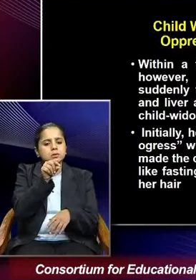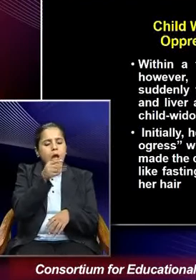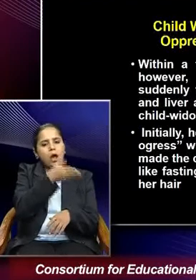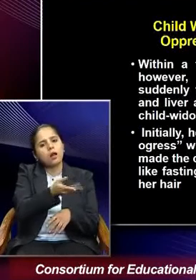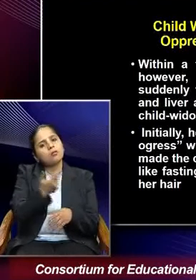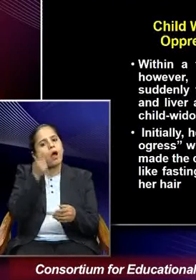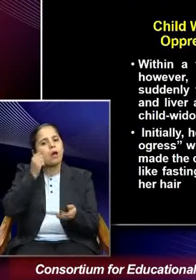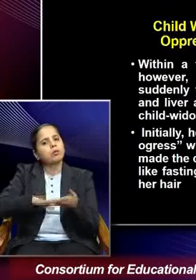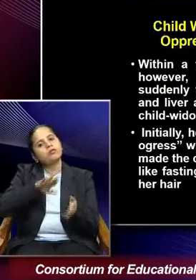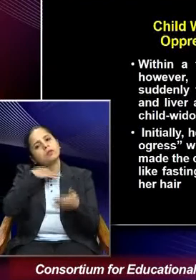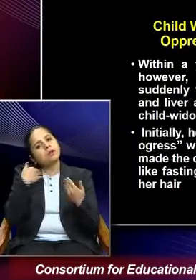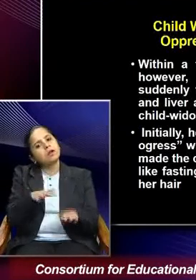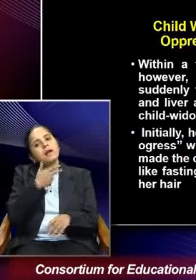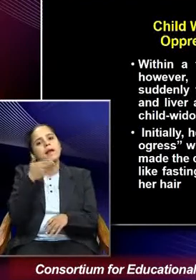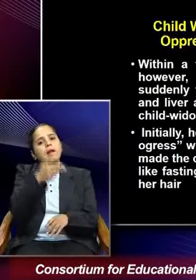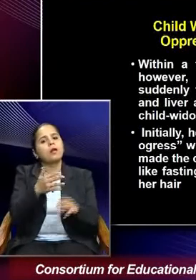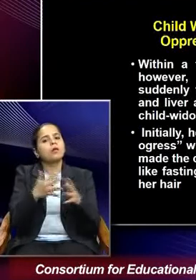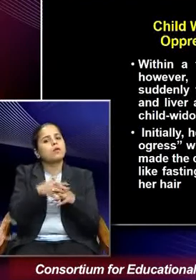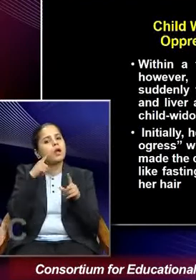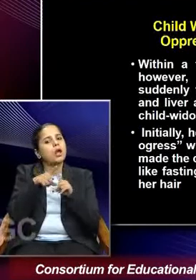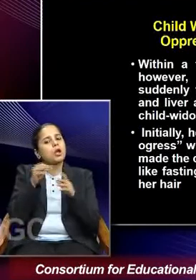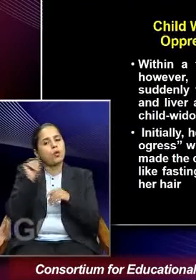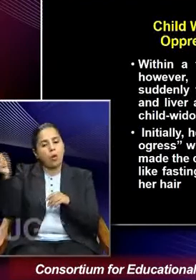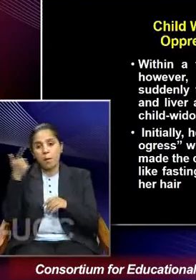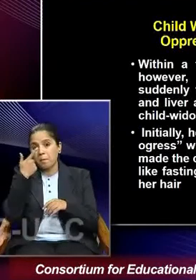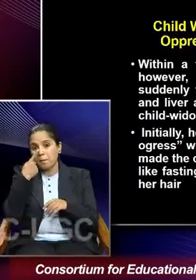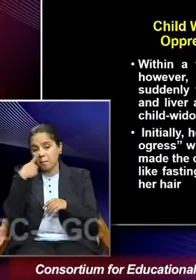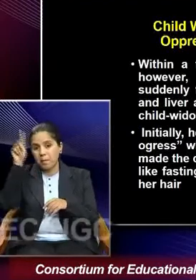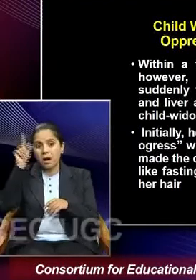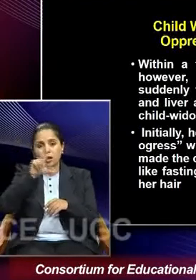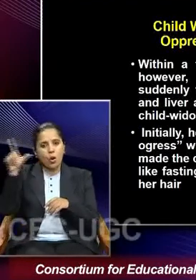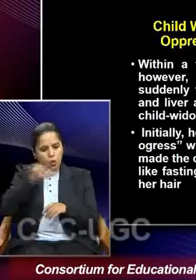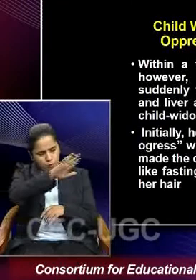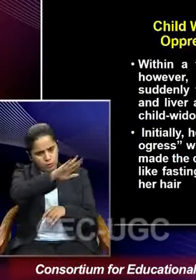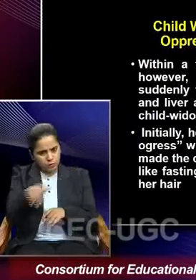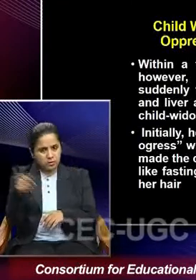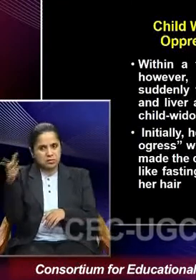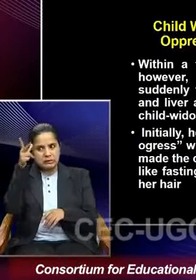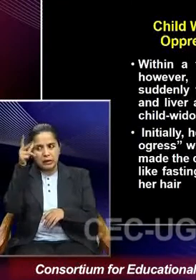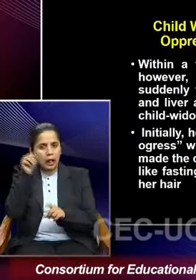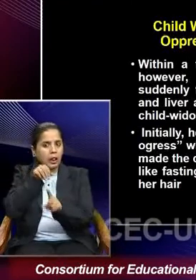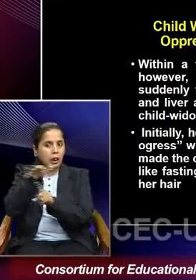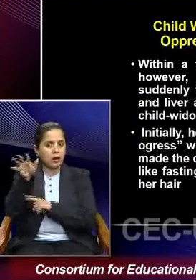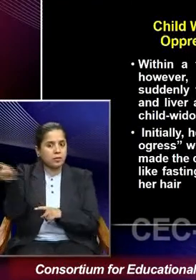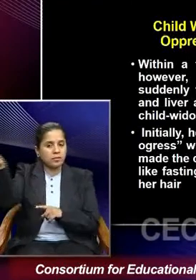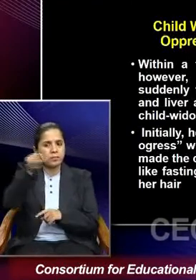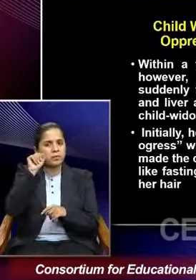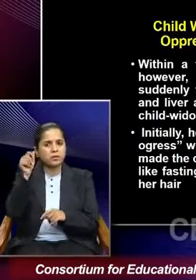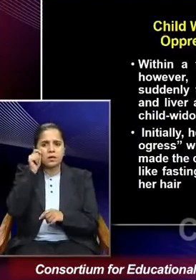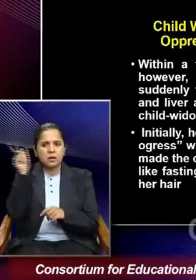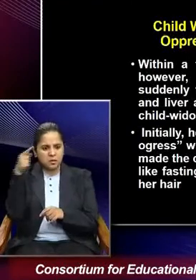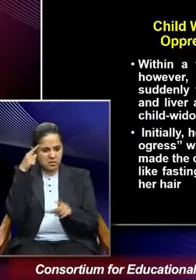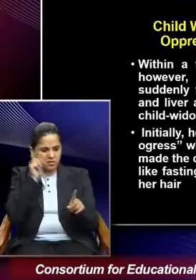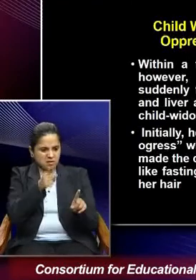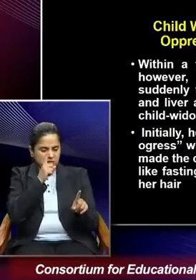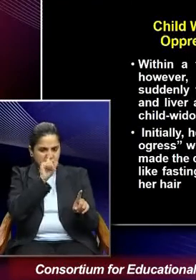Initially, her mother-in-law called her an evil influence who had eaten up her son and